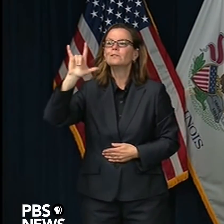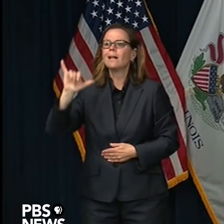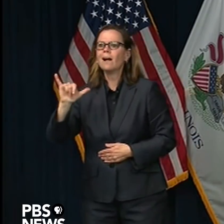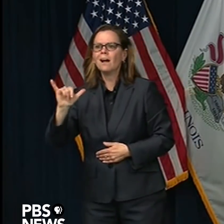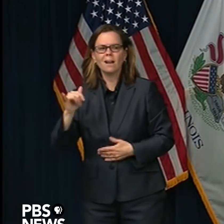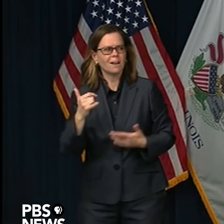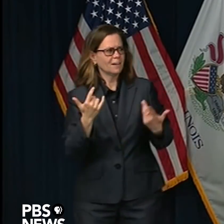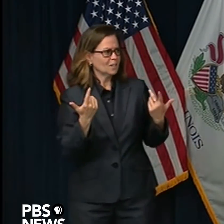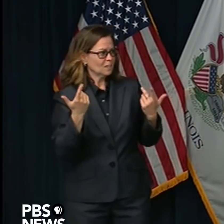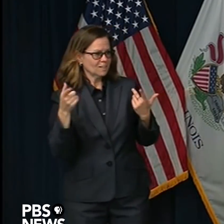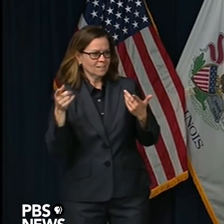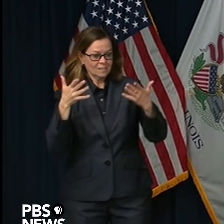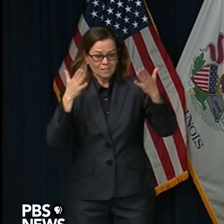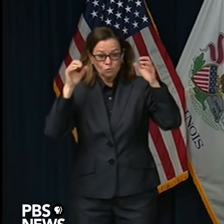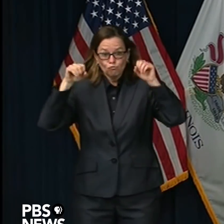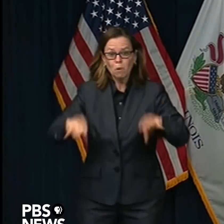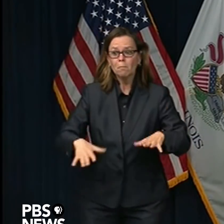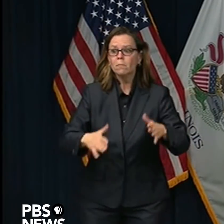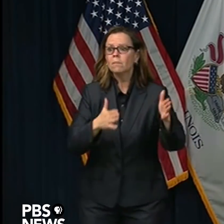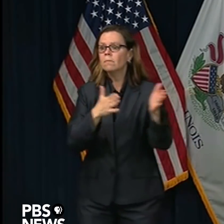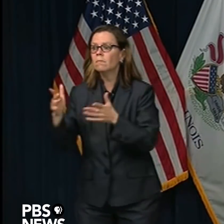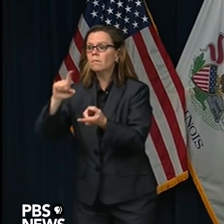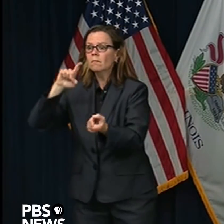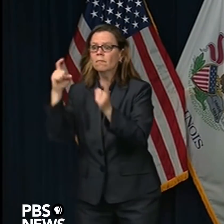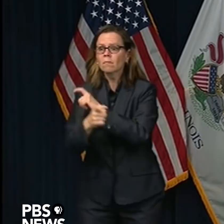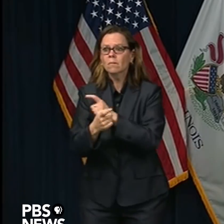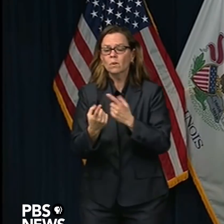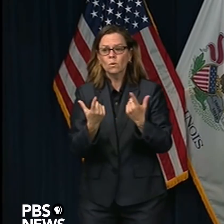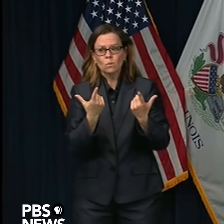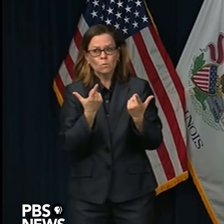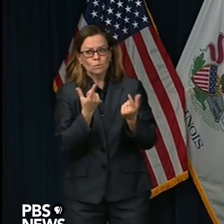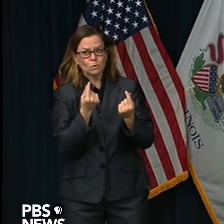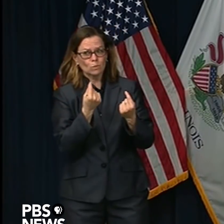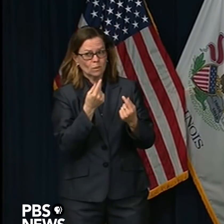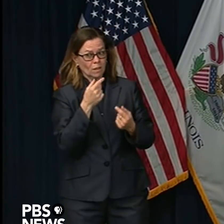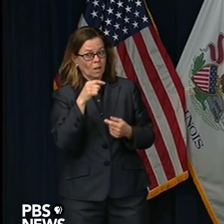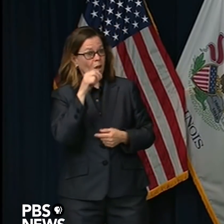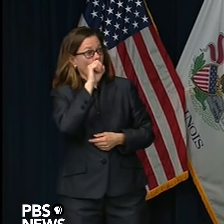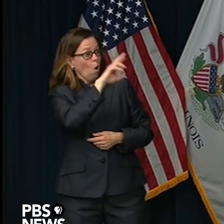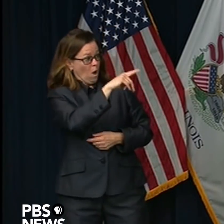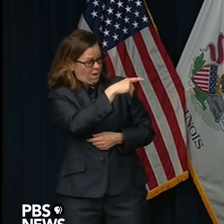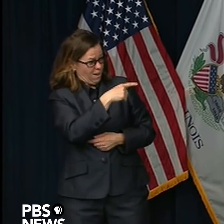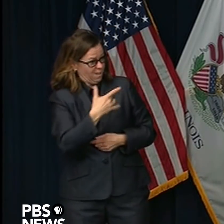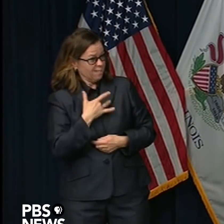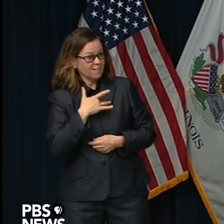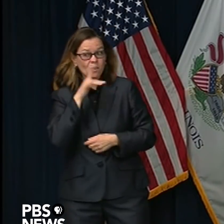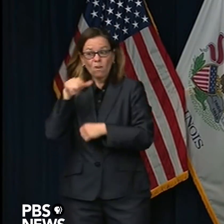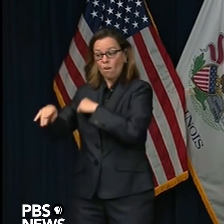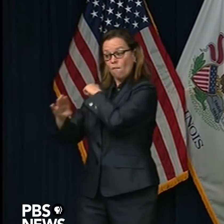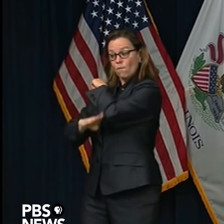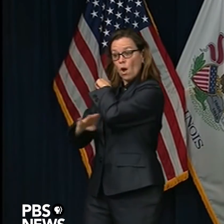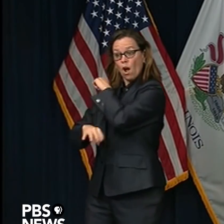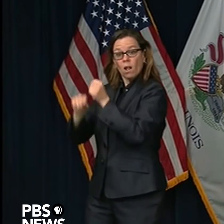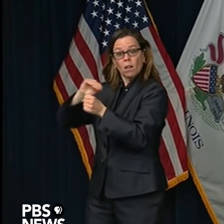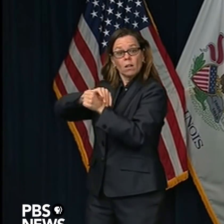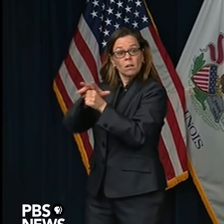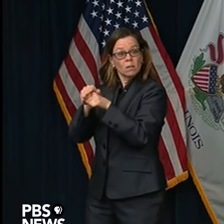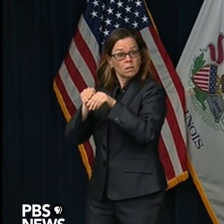Yes. In short, yes. The fact of the matter is that we are not going to be truly